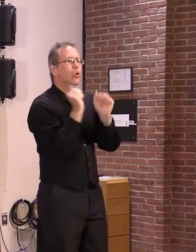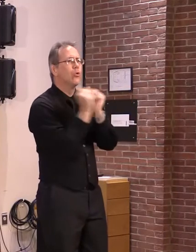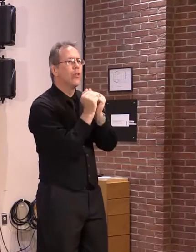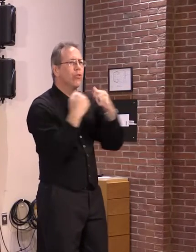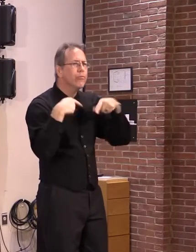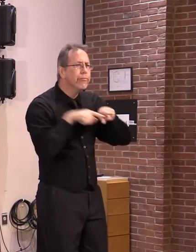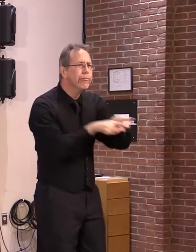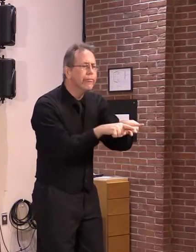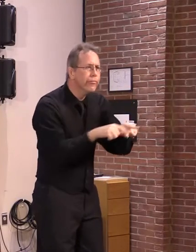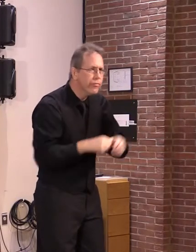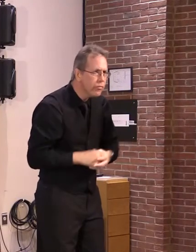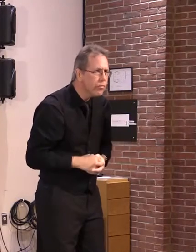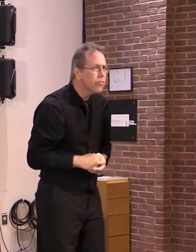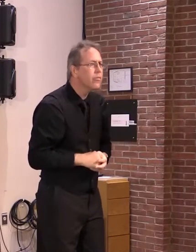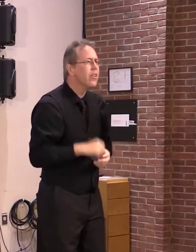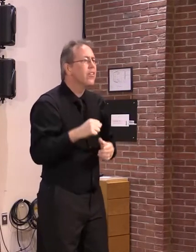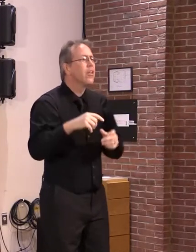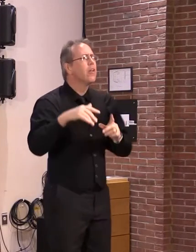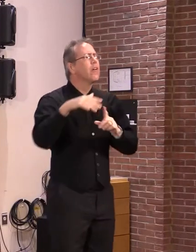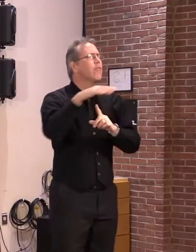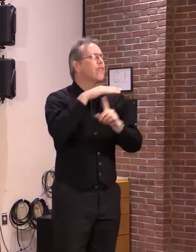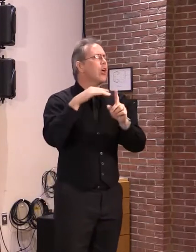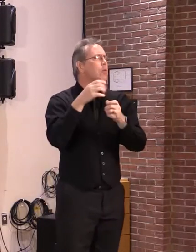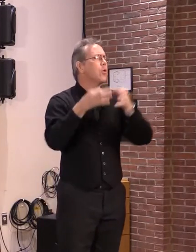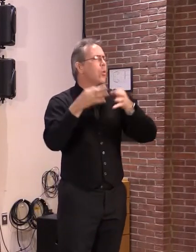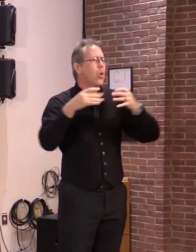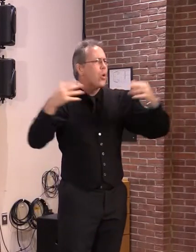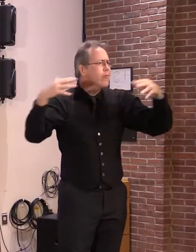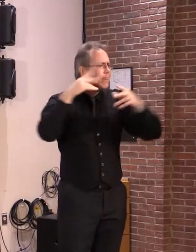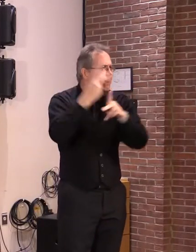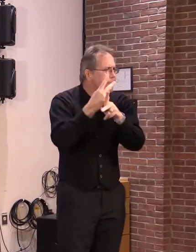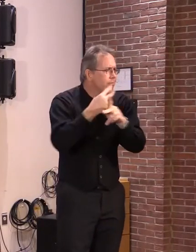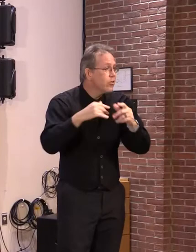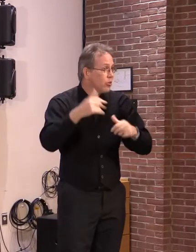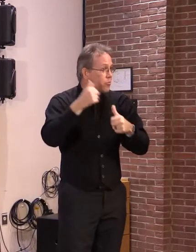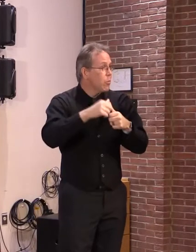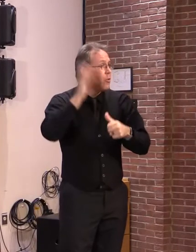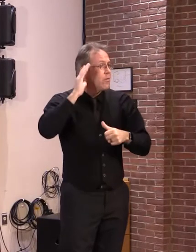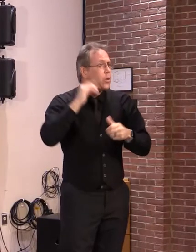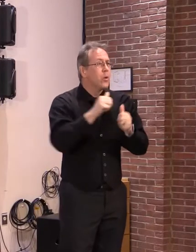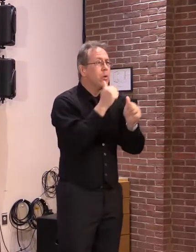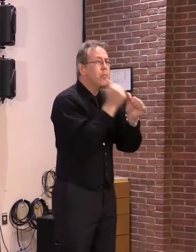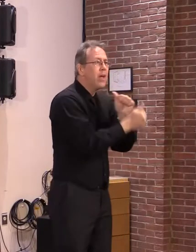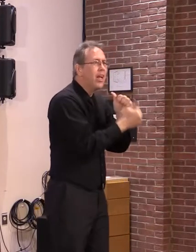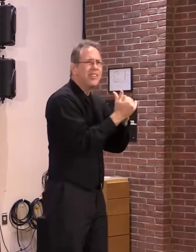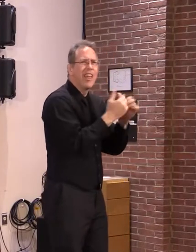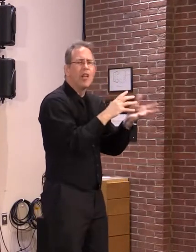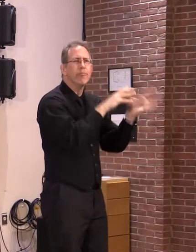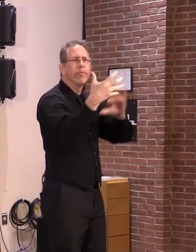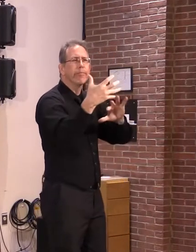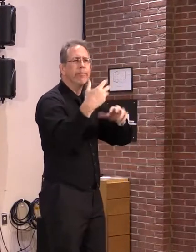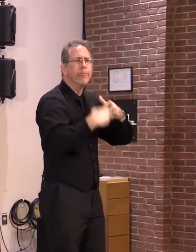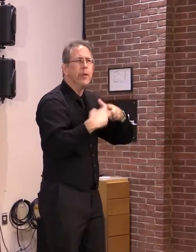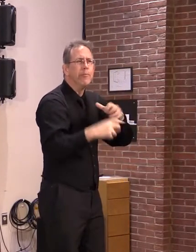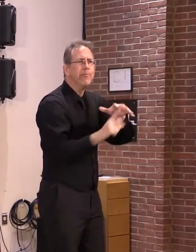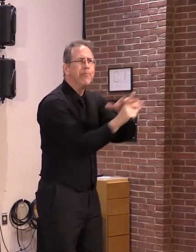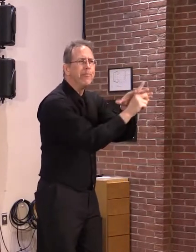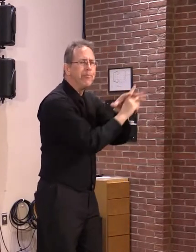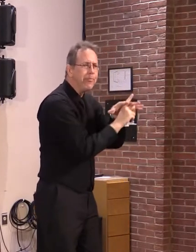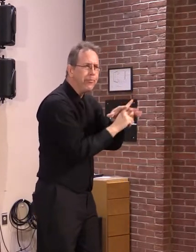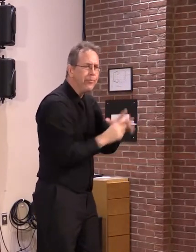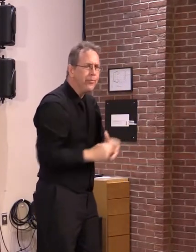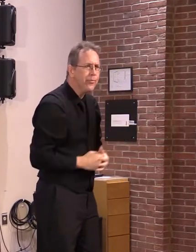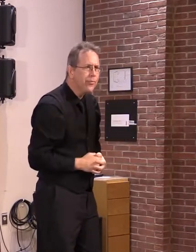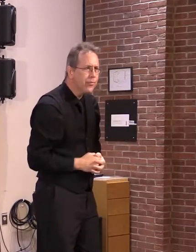in the environmental court. This would undo that. This would Sounds kind of technical and wonky, but let me, this is a very serious thing for